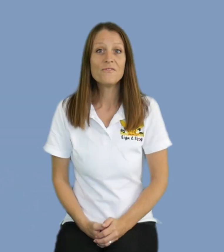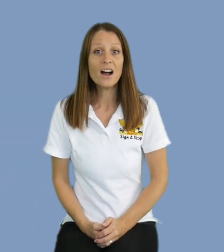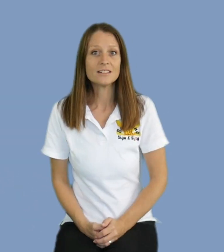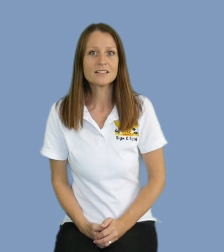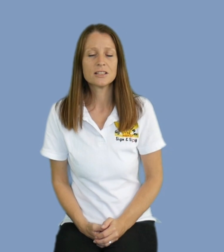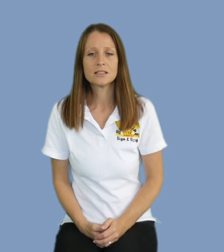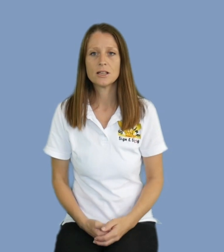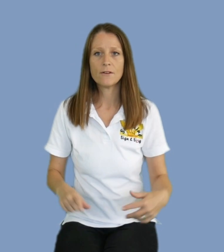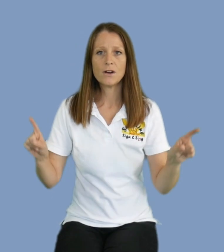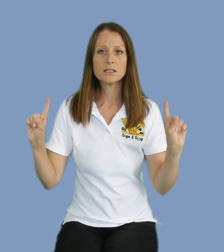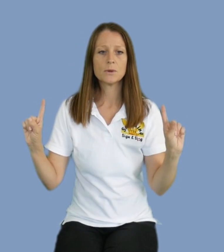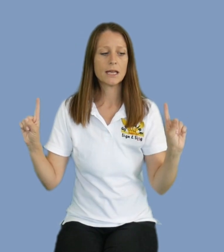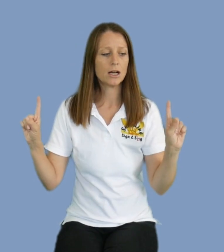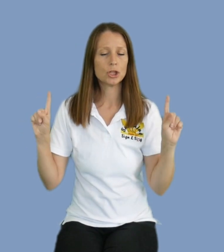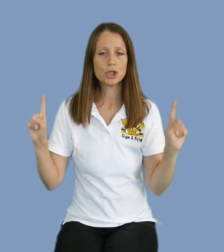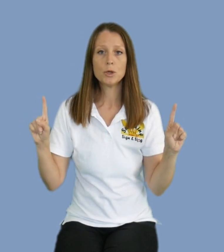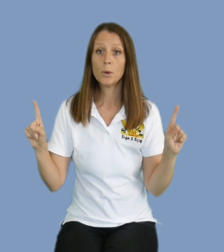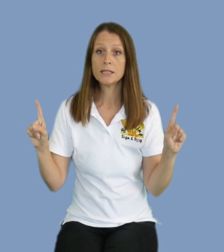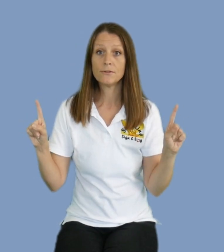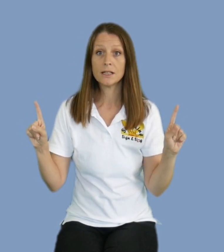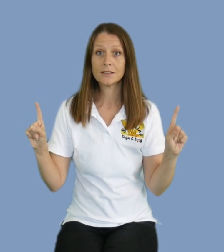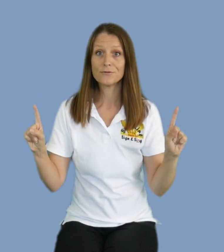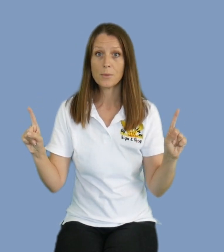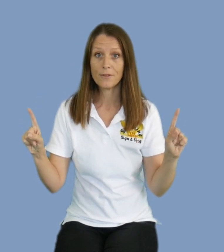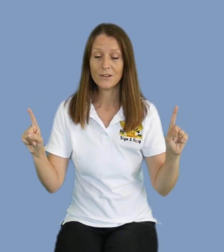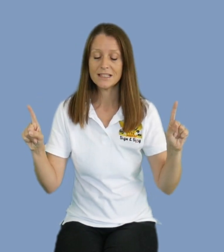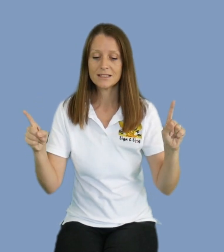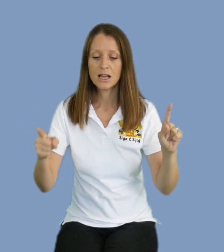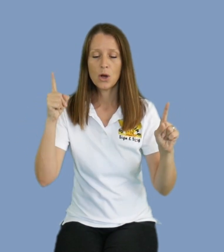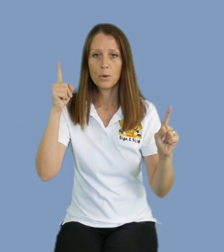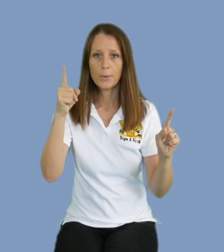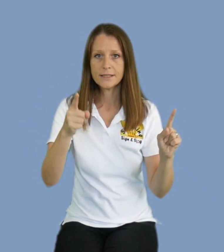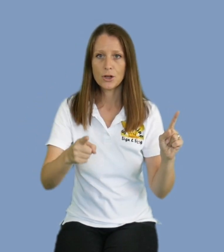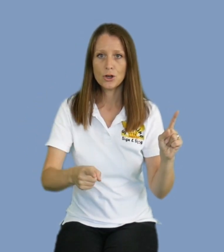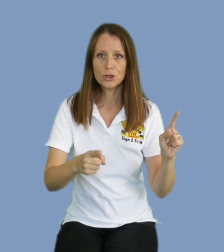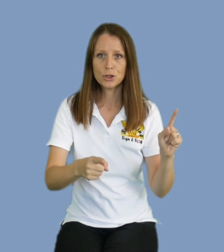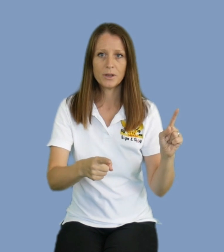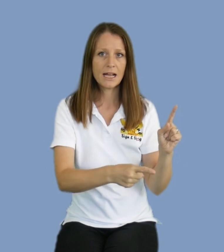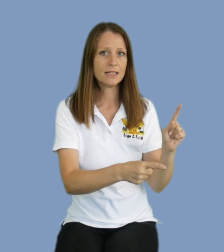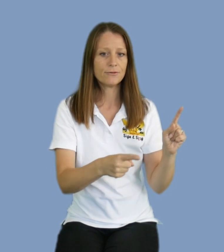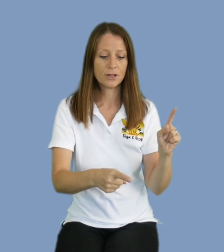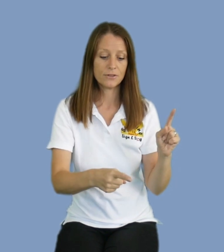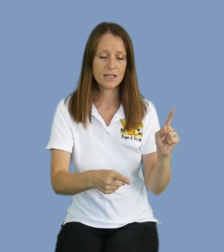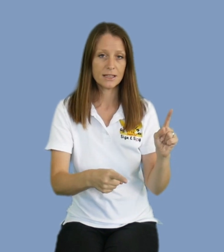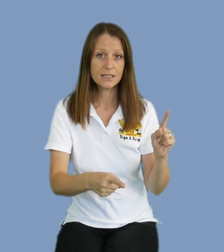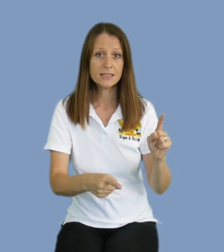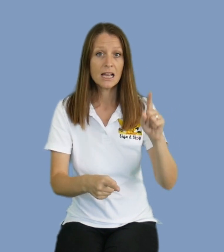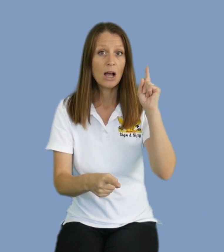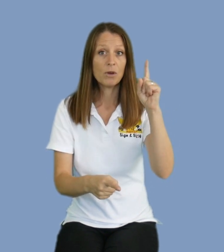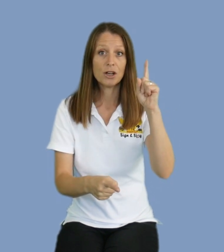Fast. So for fast we're going to get our two pointed fingers from our fists. We place our non-dominant hand in front of us like this. With our